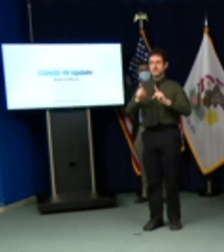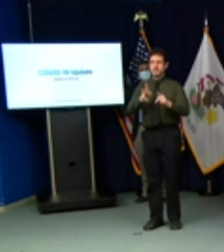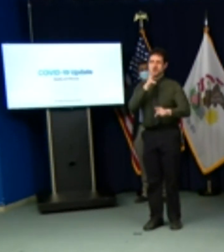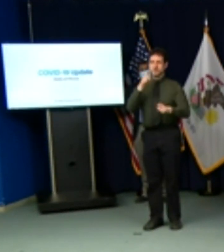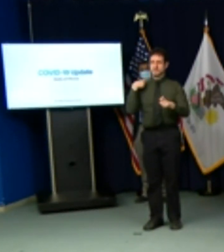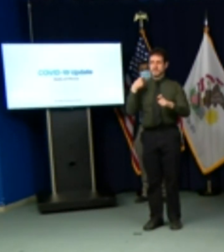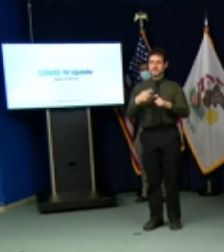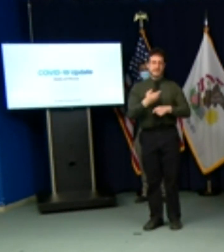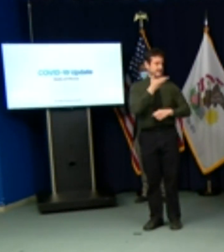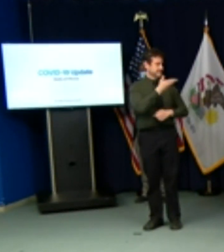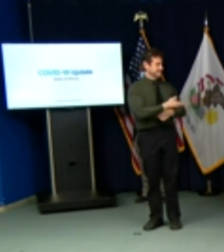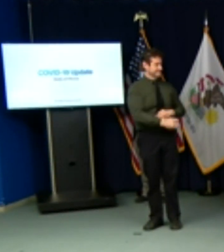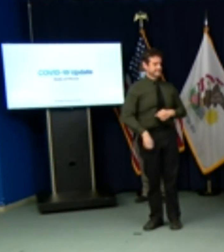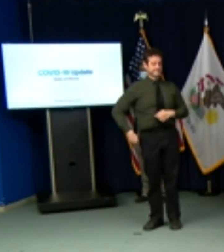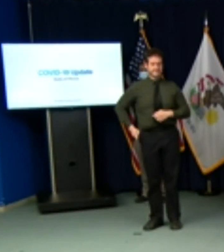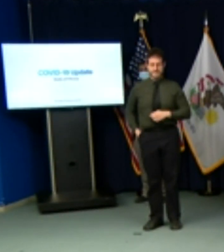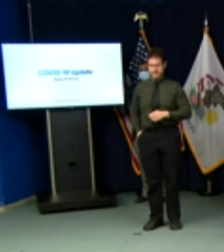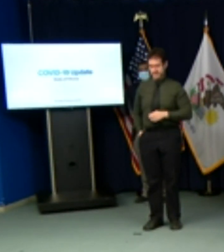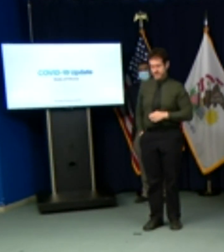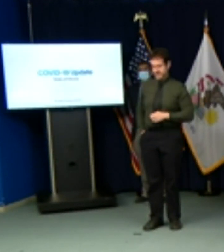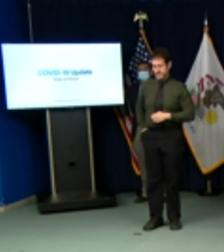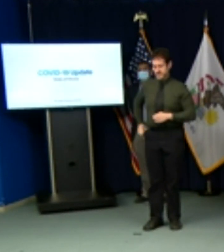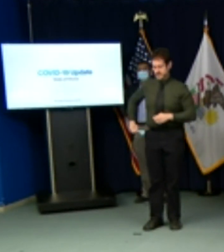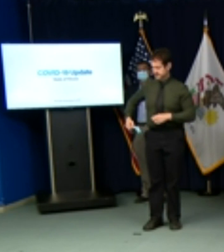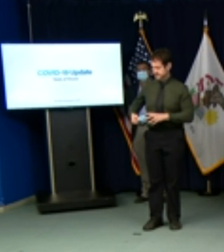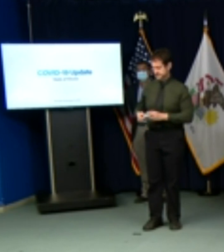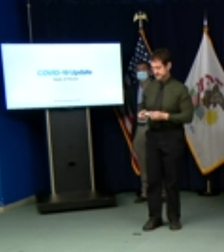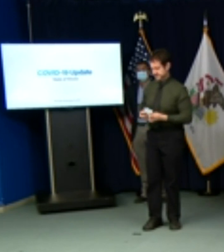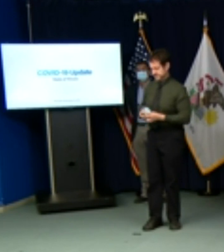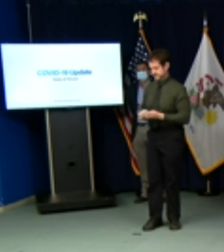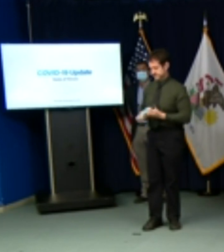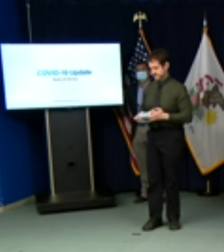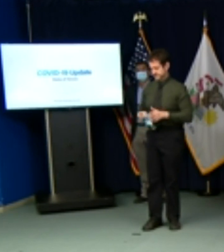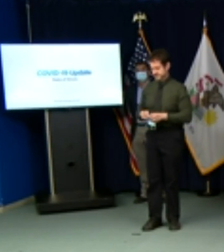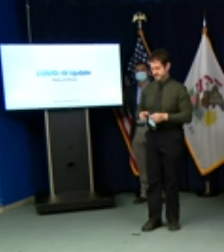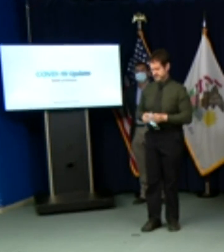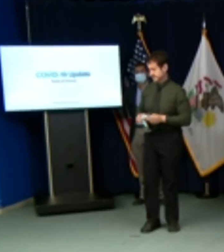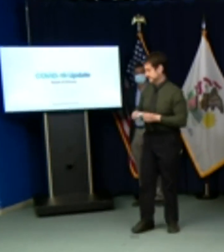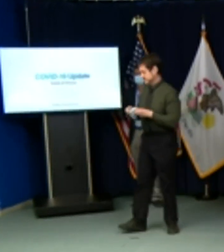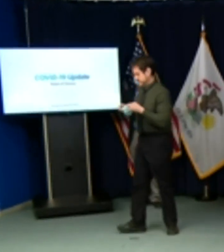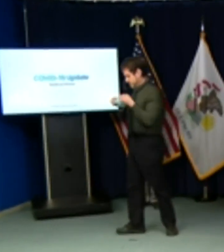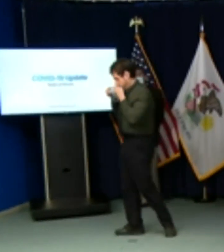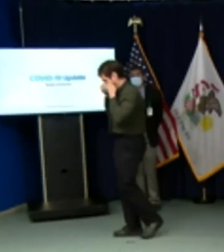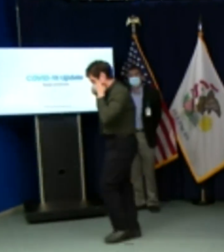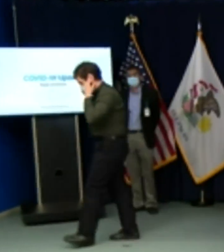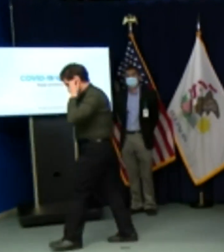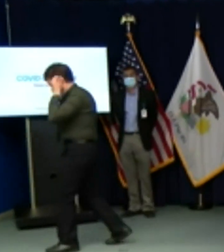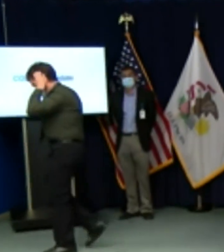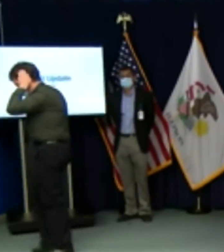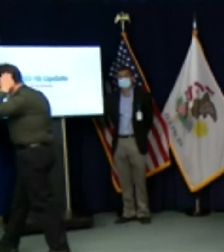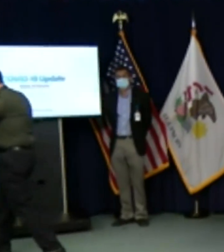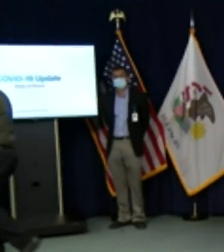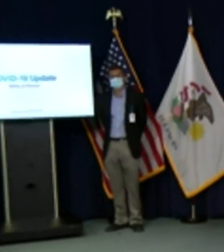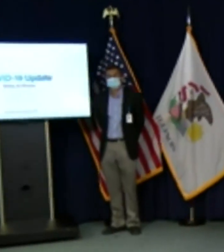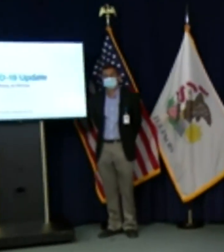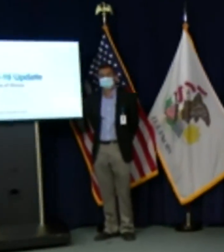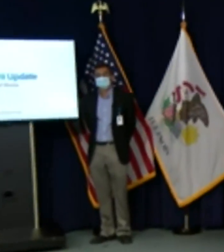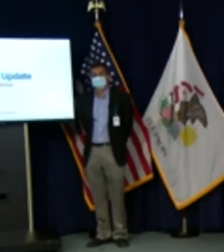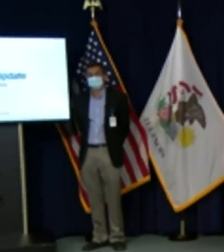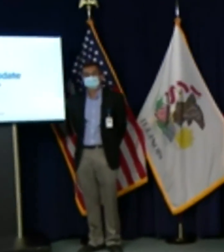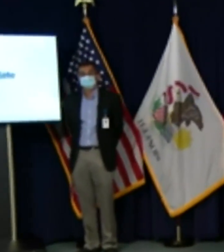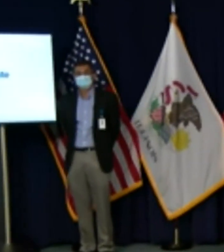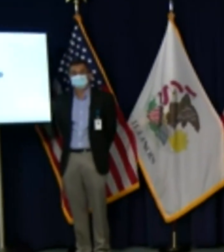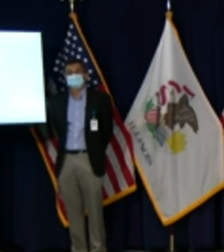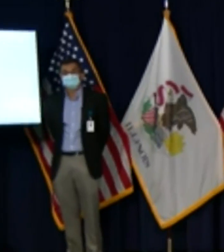compartimos la cantidad de pruebas hechas en las últimas 24 horas hoy se reporta más de 100 13